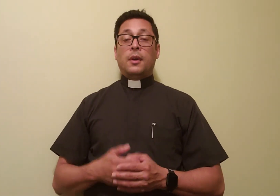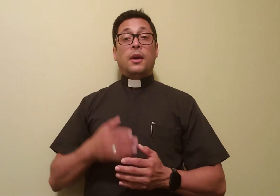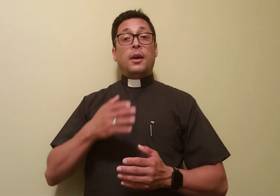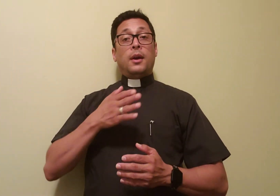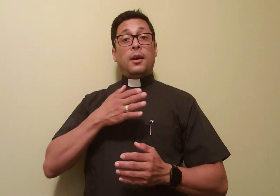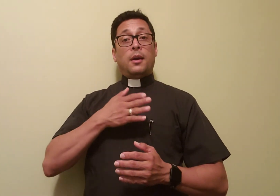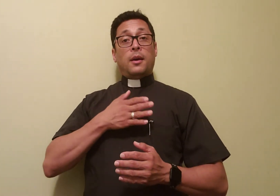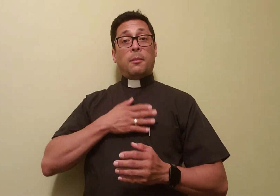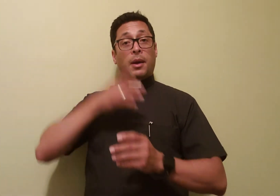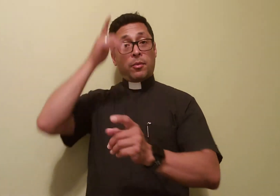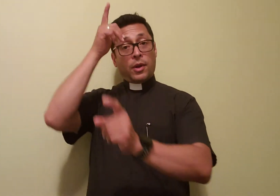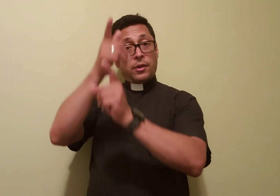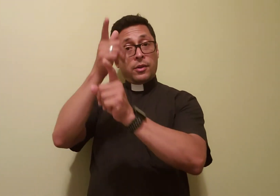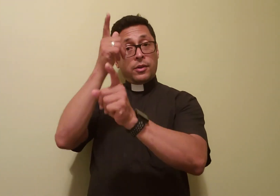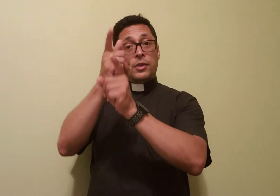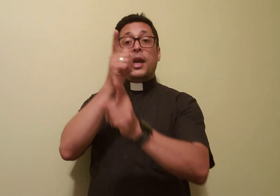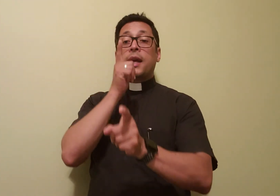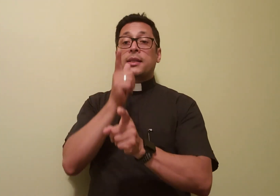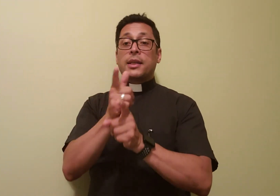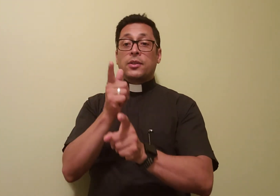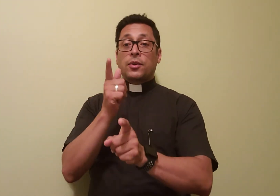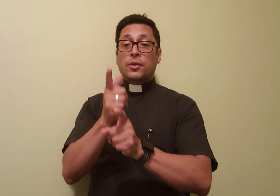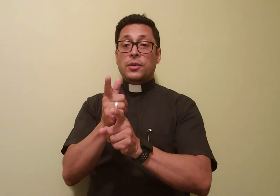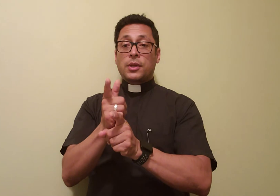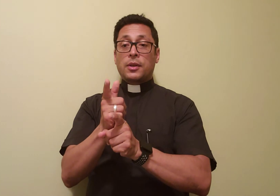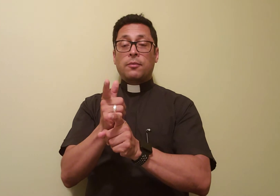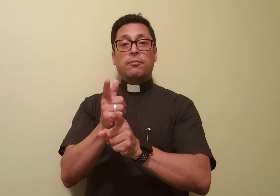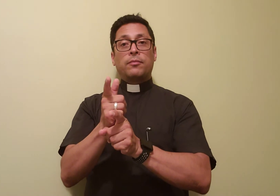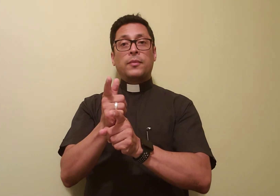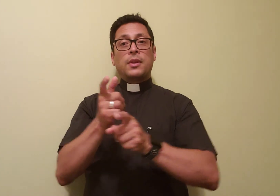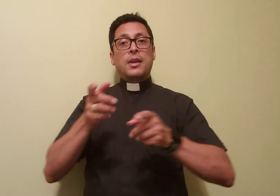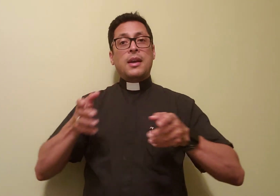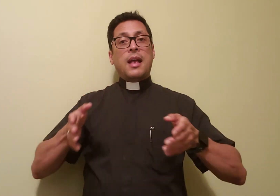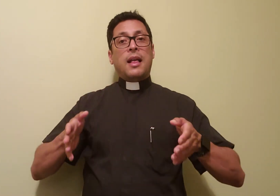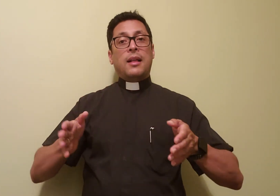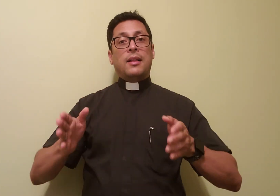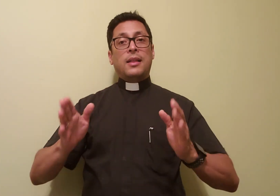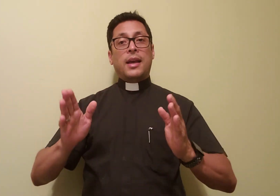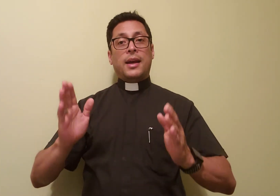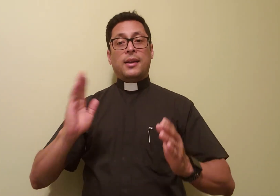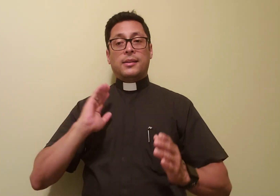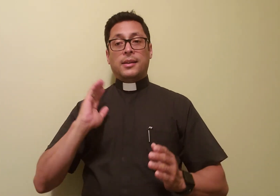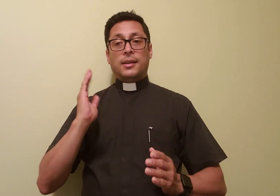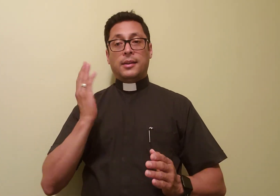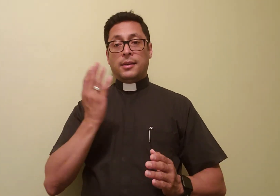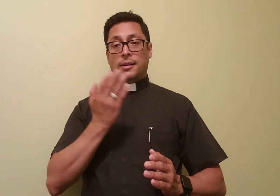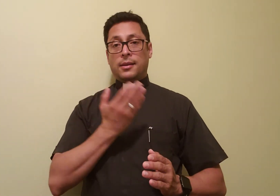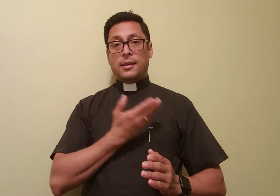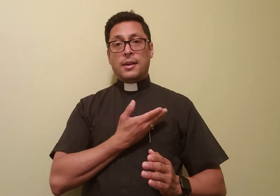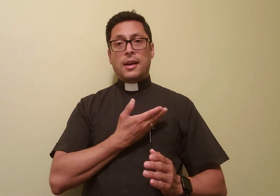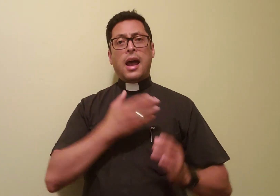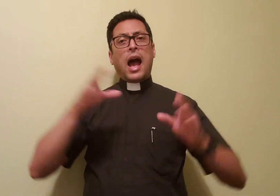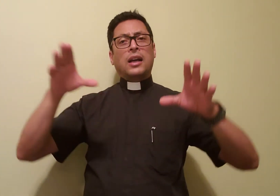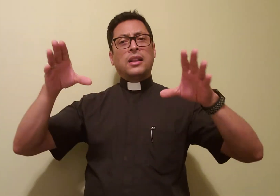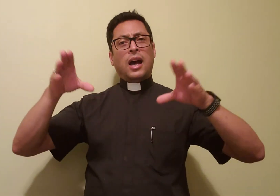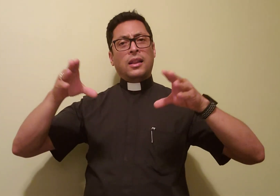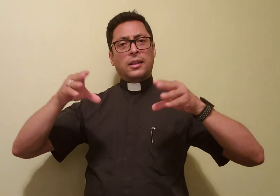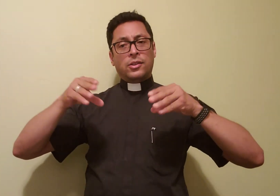My brothers and sisters, let us acknowledge